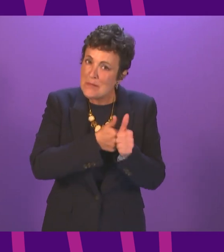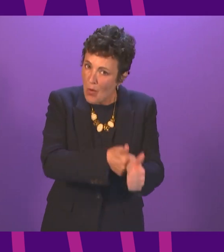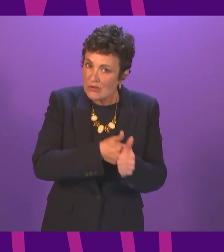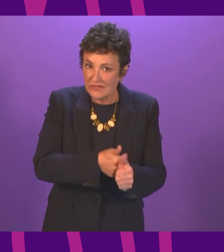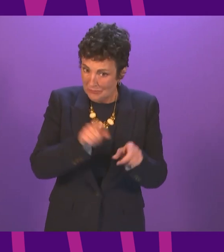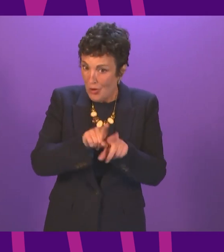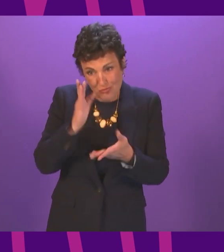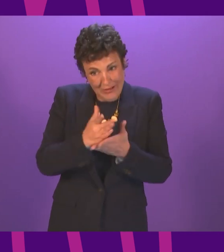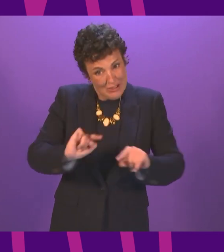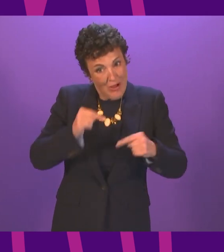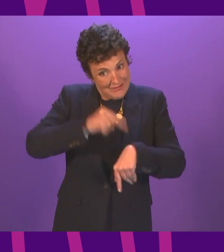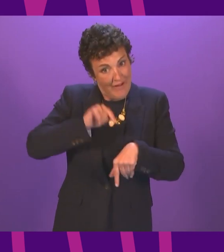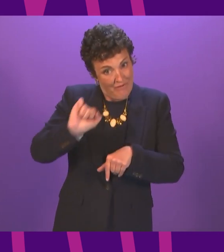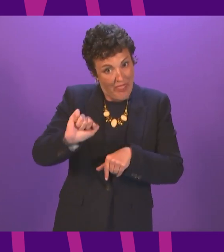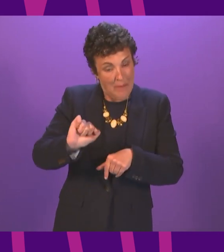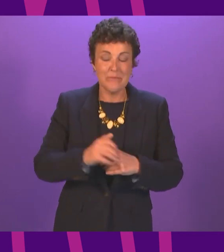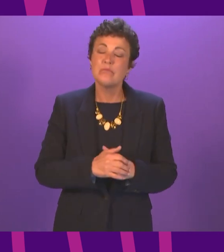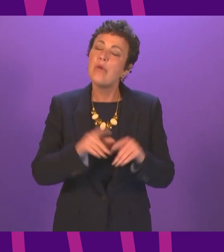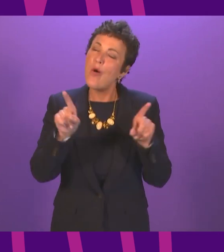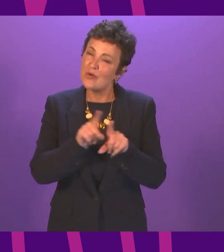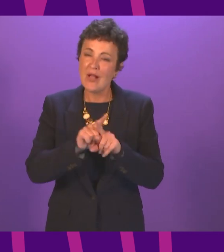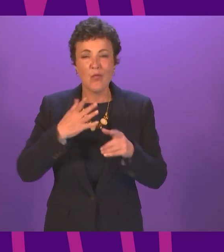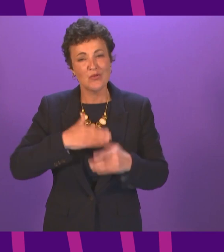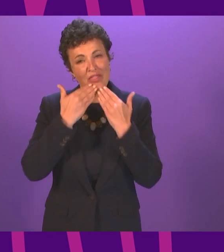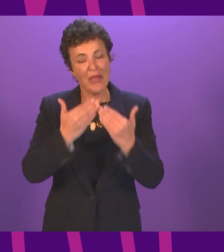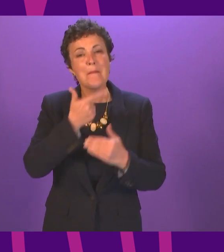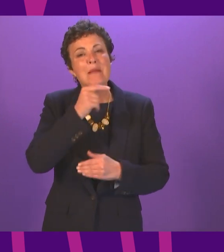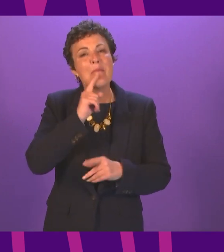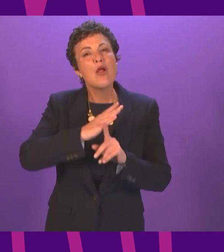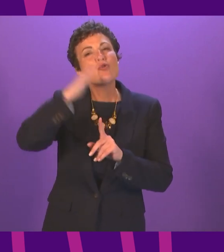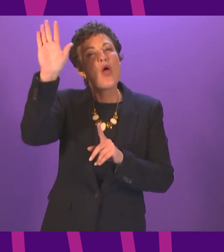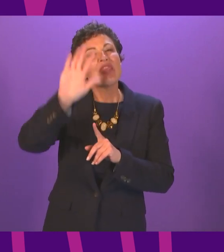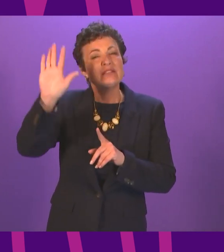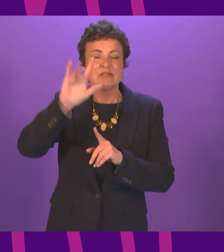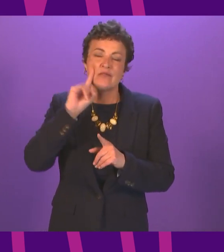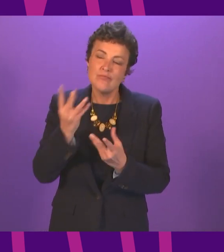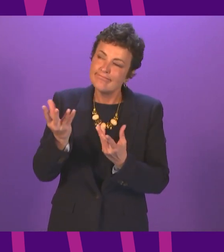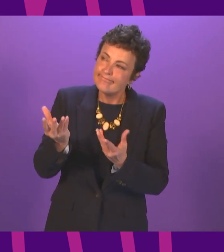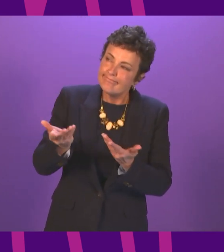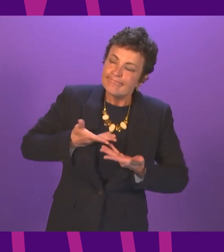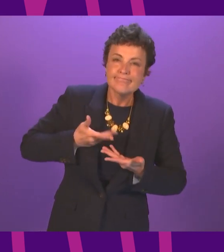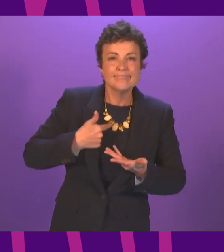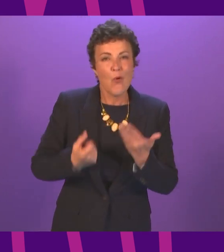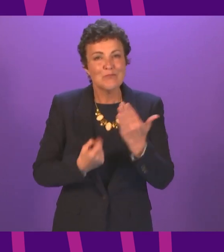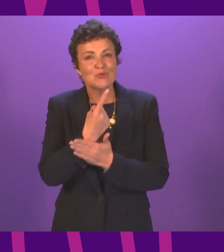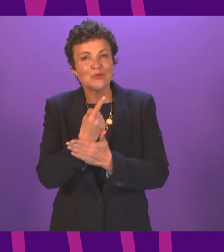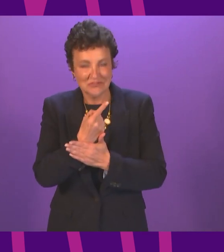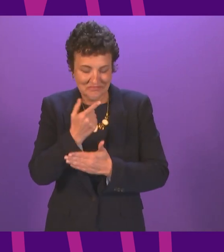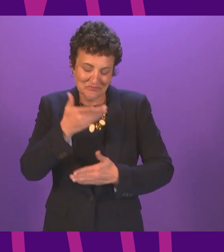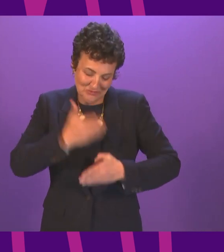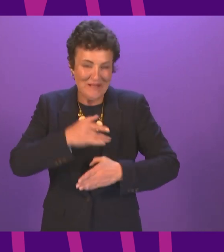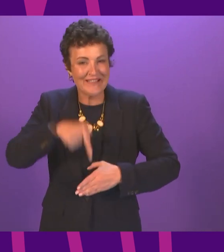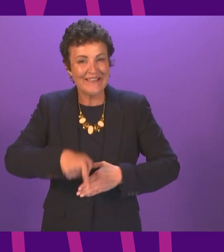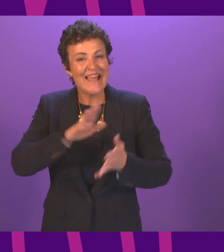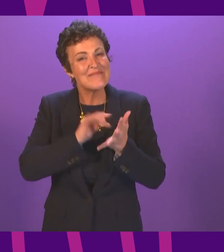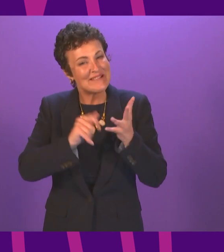and their families most of all I'd like to thank the people of the north east for affording me the opportunity to serve that is of course all we